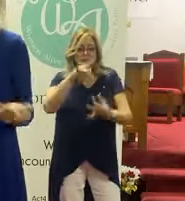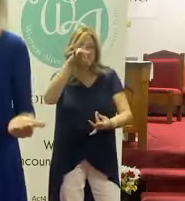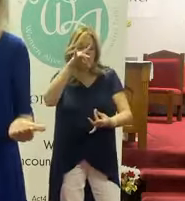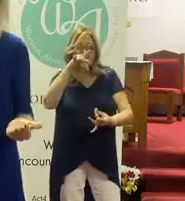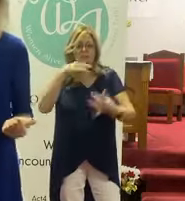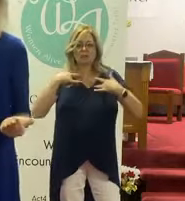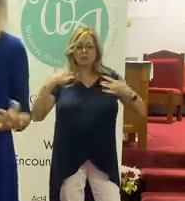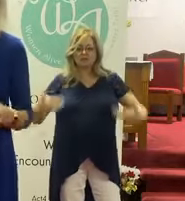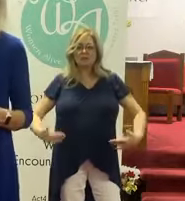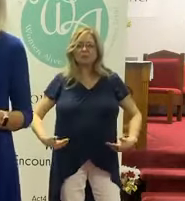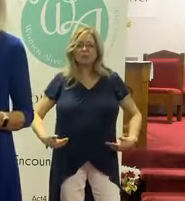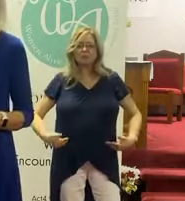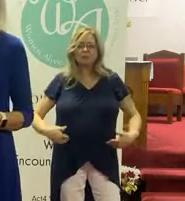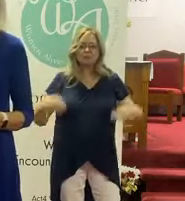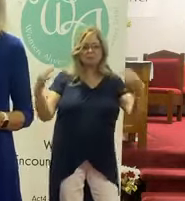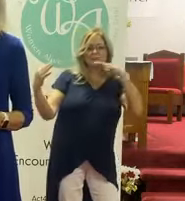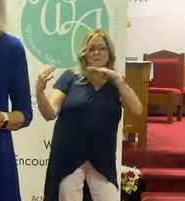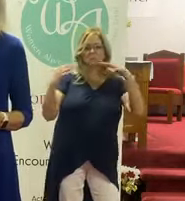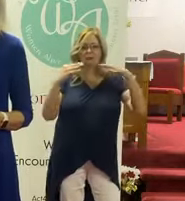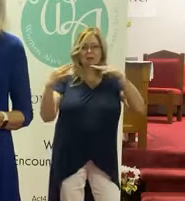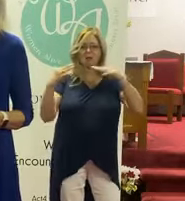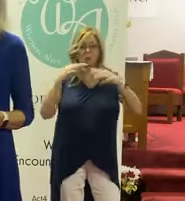That's the battle we're in in this world.